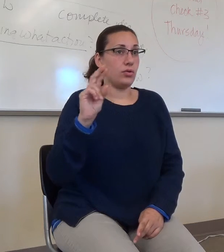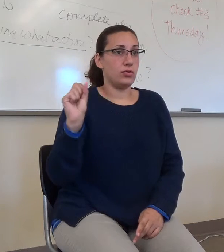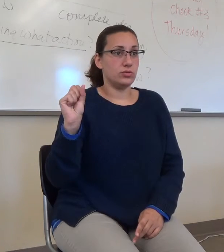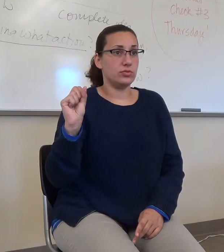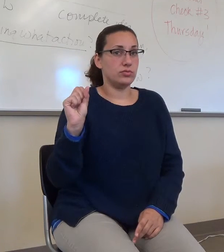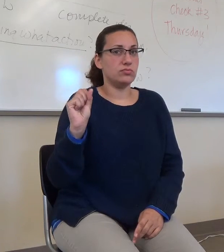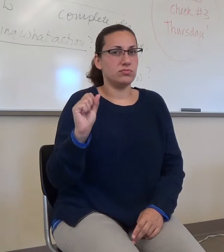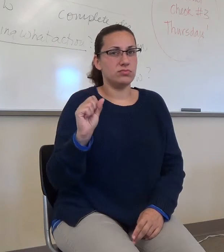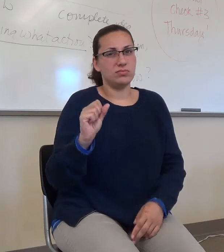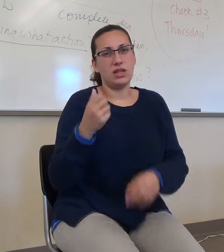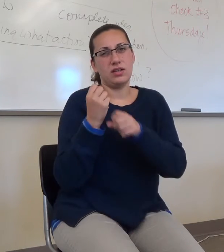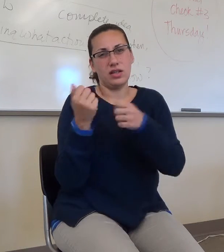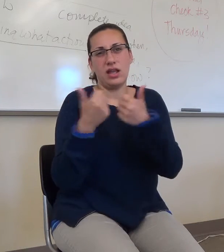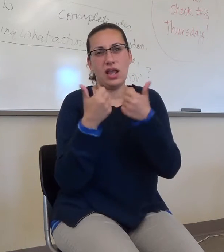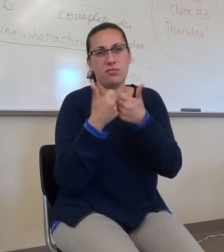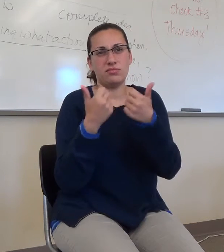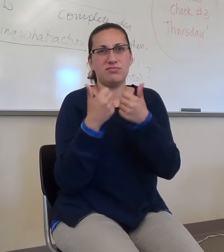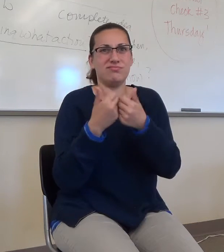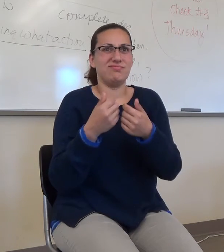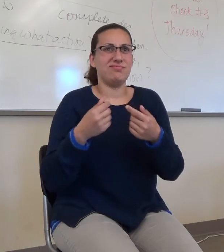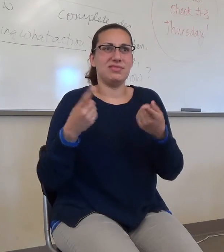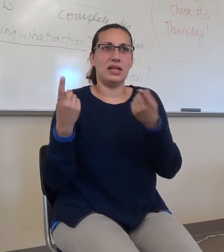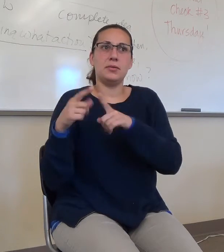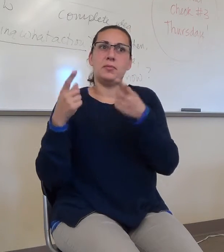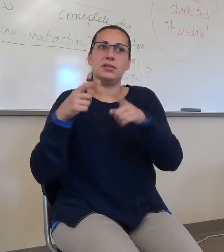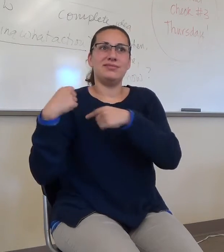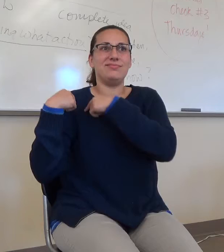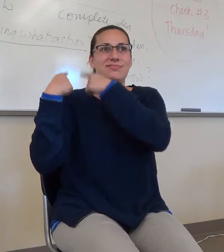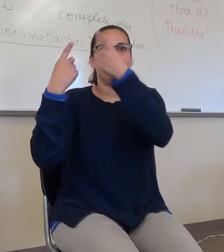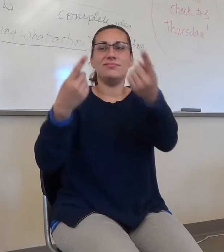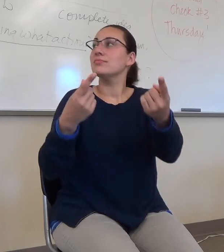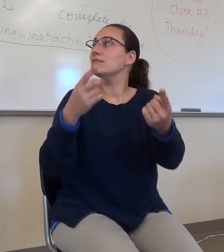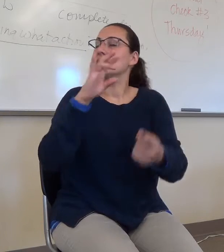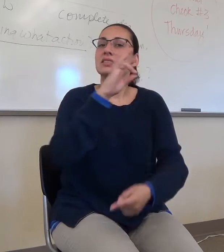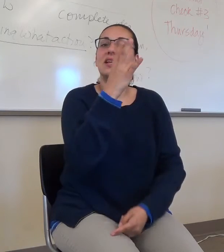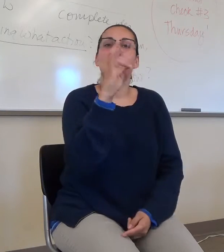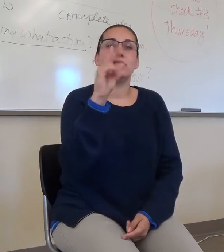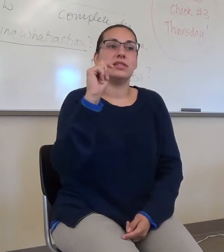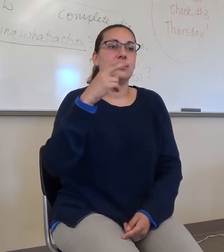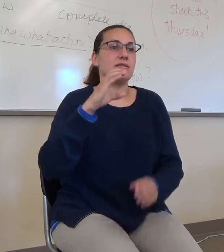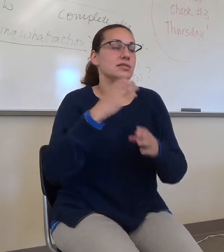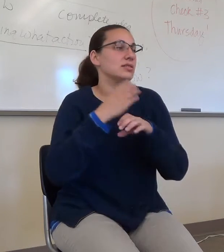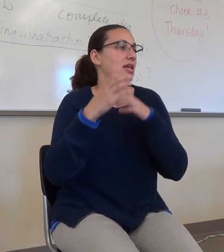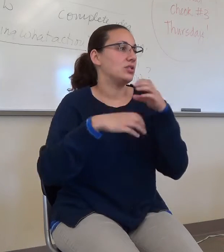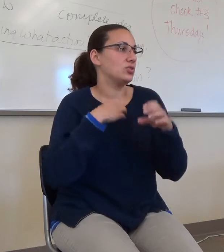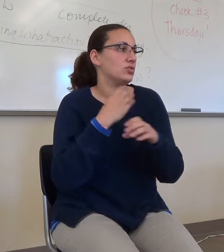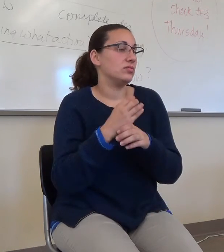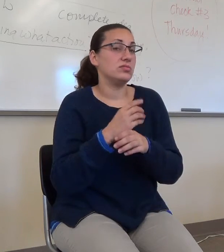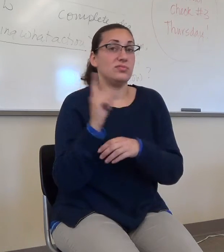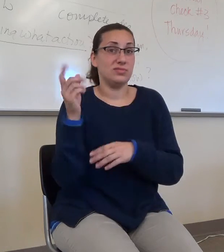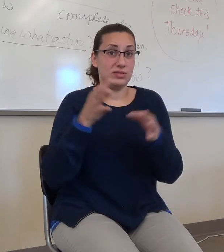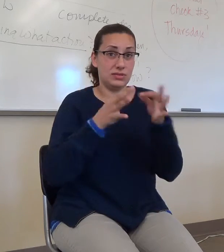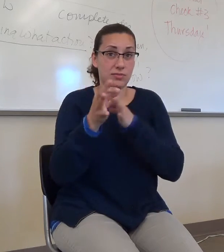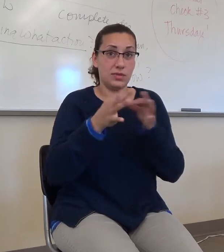since the 17th century. So is this going to go ahead and tell us the history of Rounders?